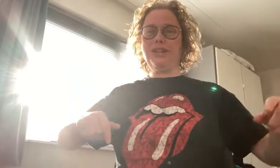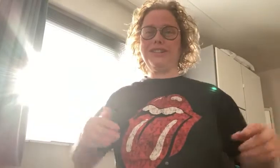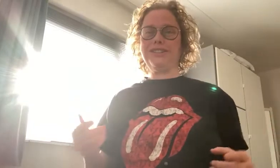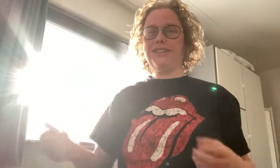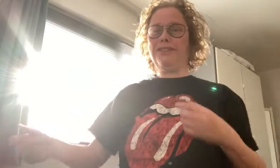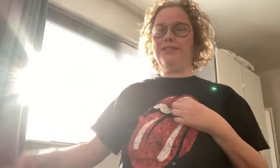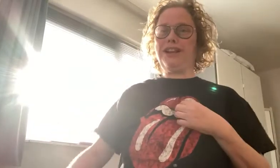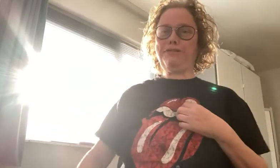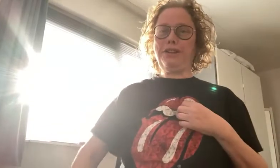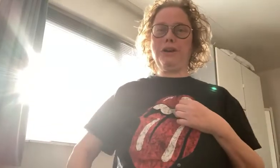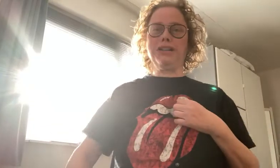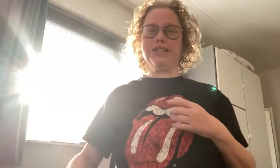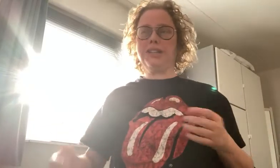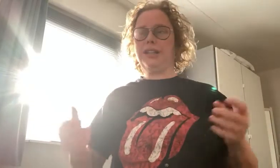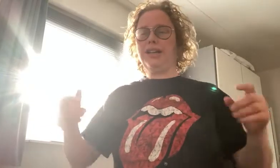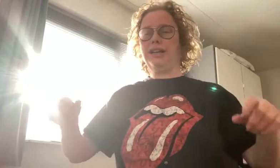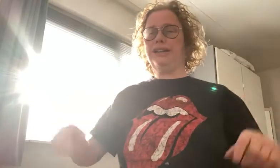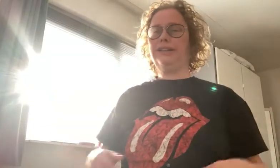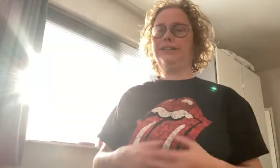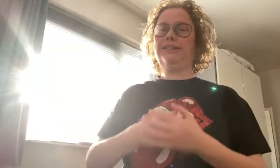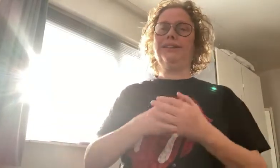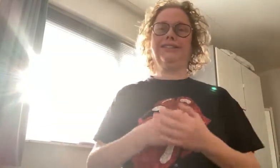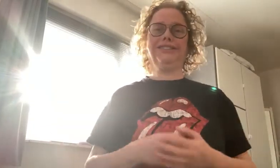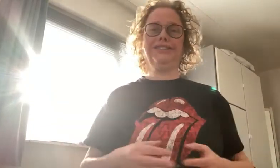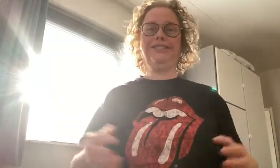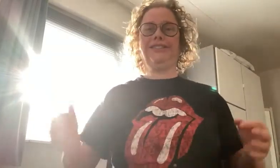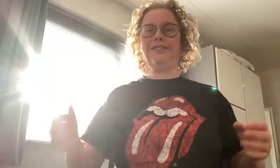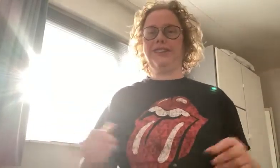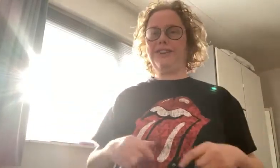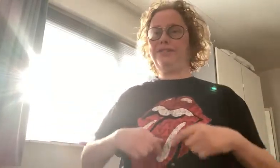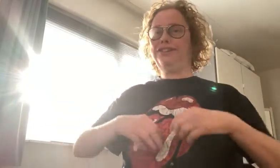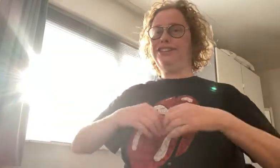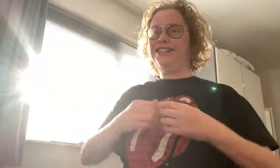want? What do you want? What else can it be?